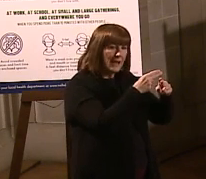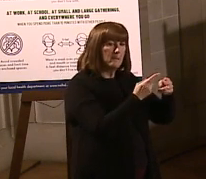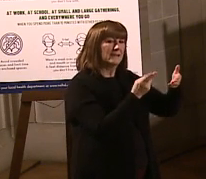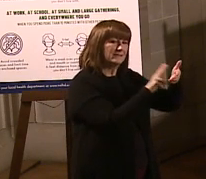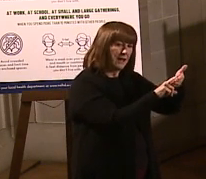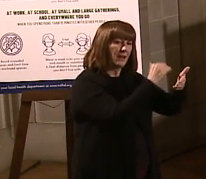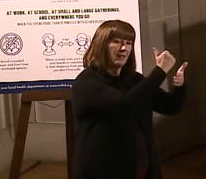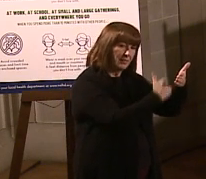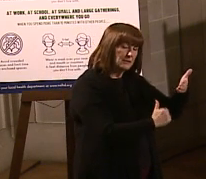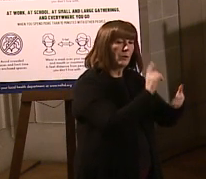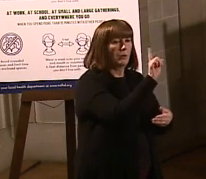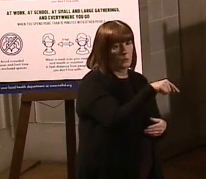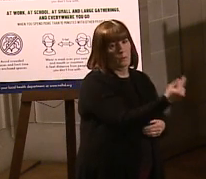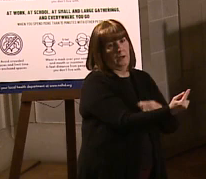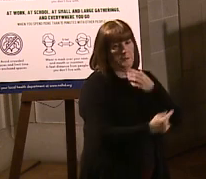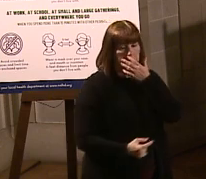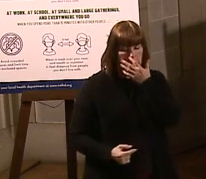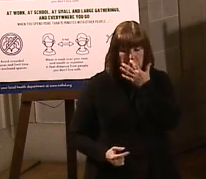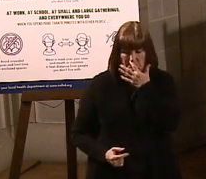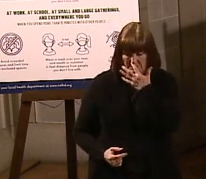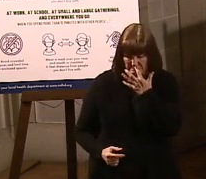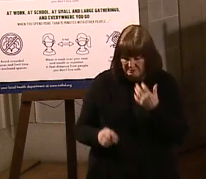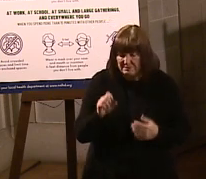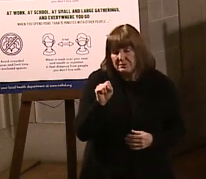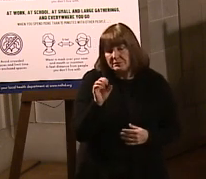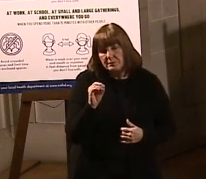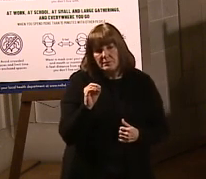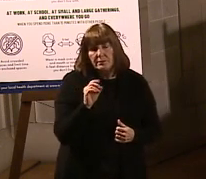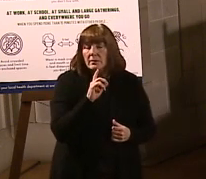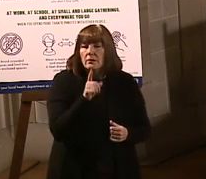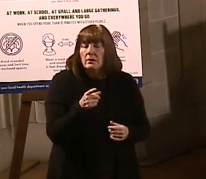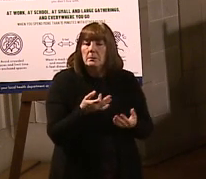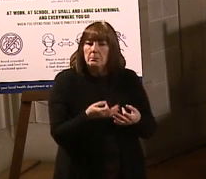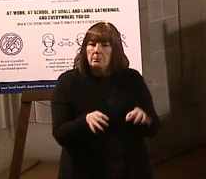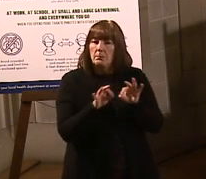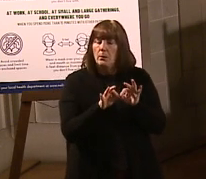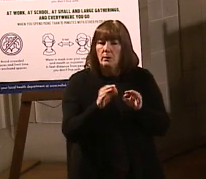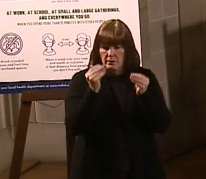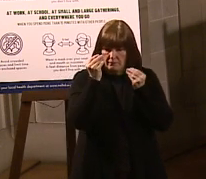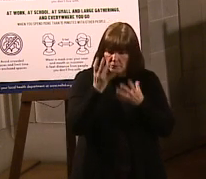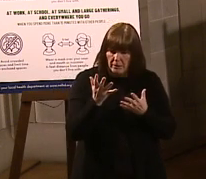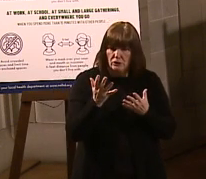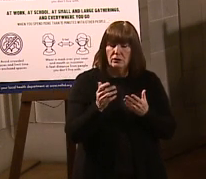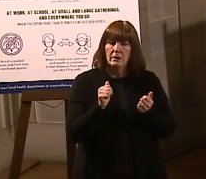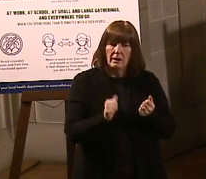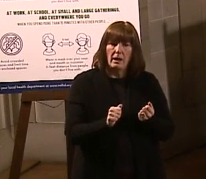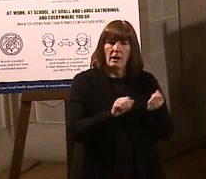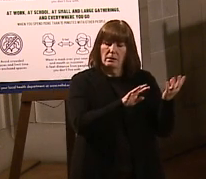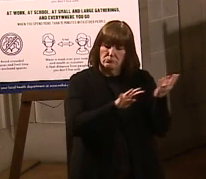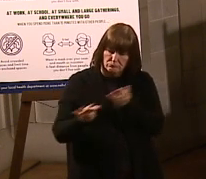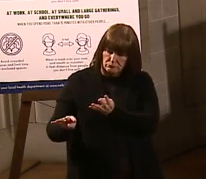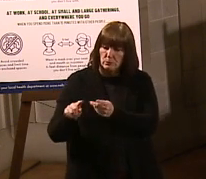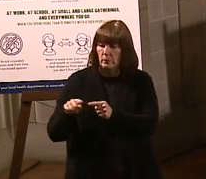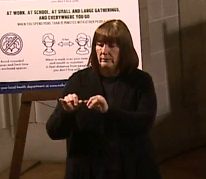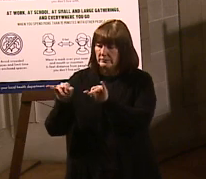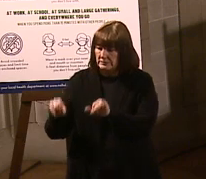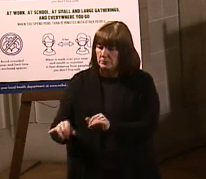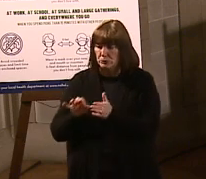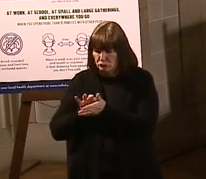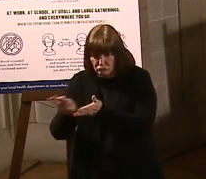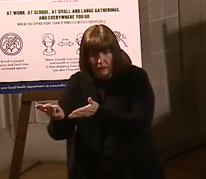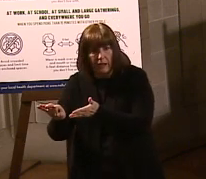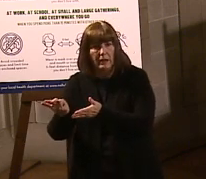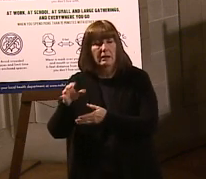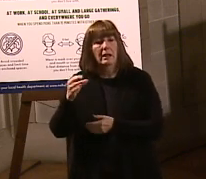So they're using them as sign-up sheets. So it's really important that the information flows, and it will also in the future